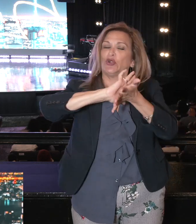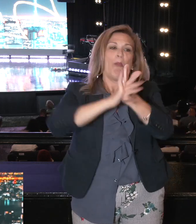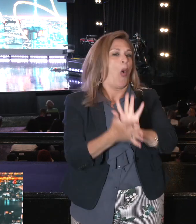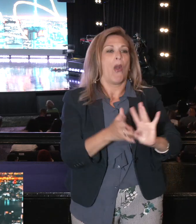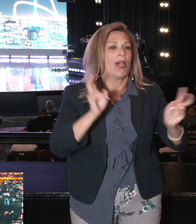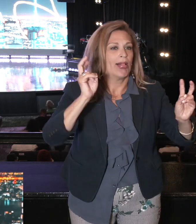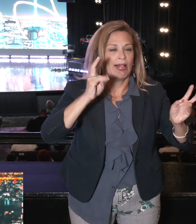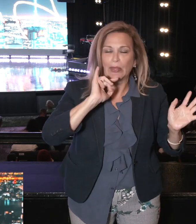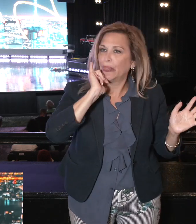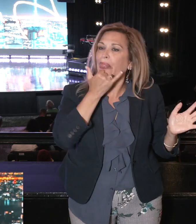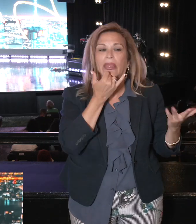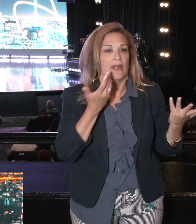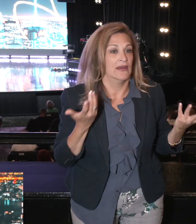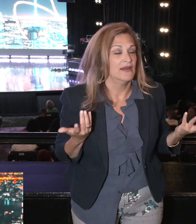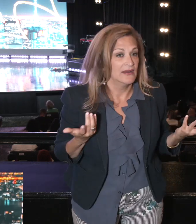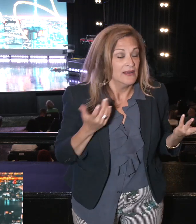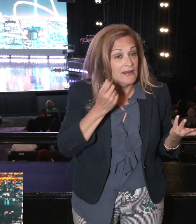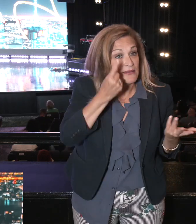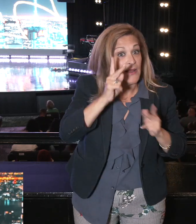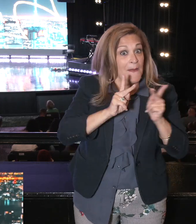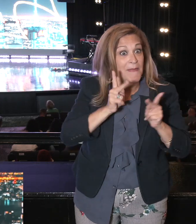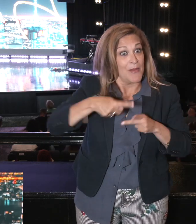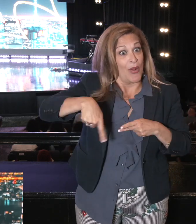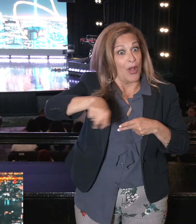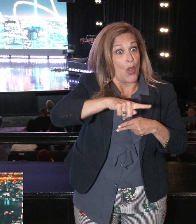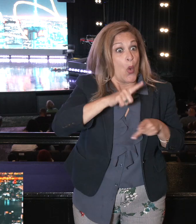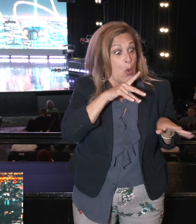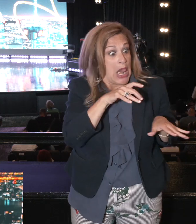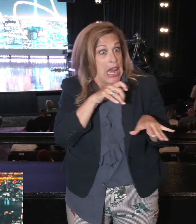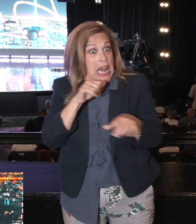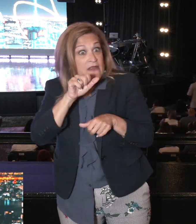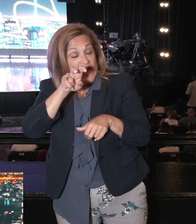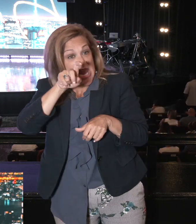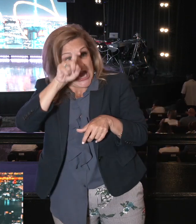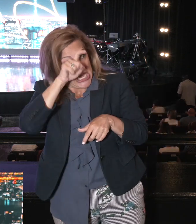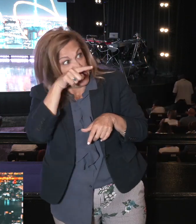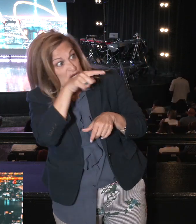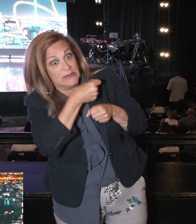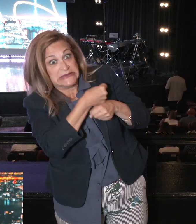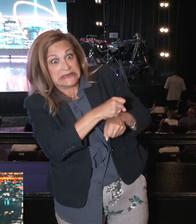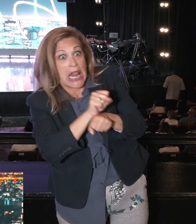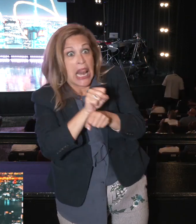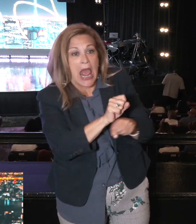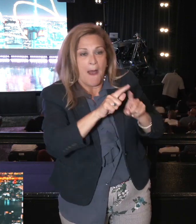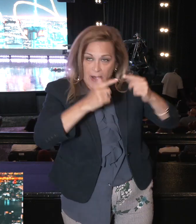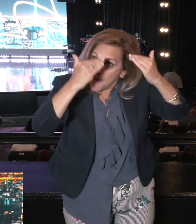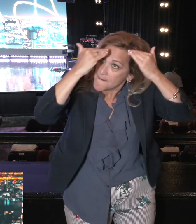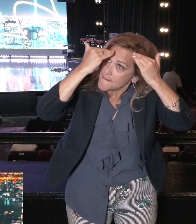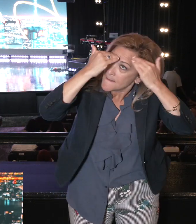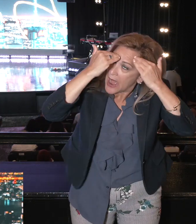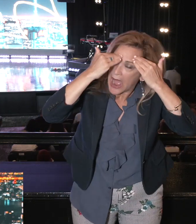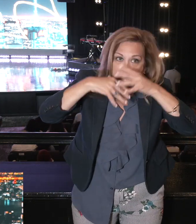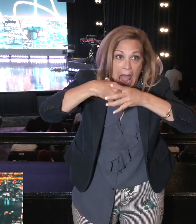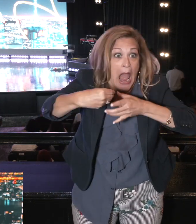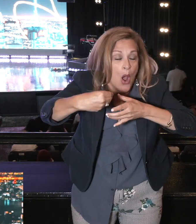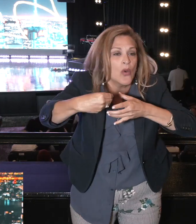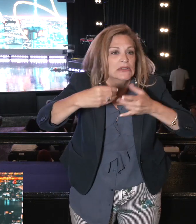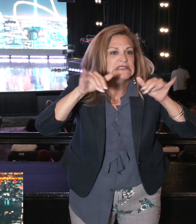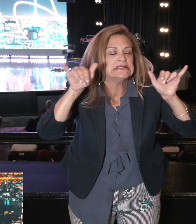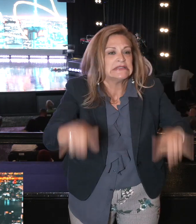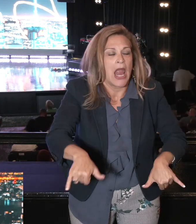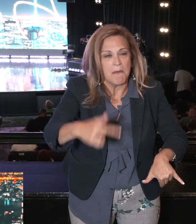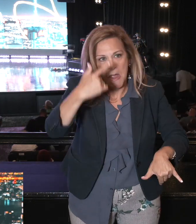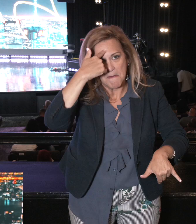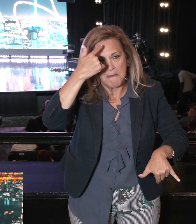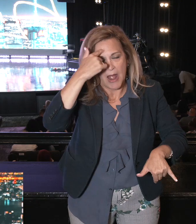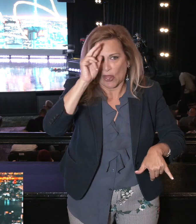got the people out of Egypt, but he couldn't get the Egypt out of the people. They wanted to go back. And Moses and Aaron, Joshua, Caleb, they were trying to